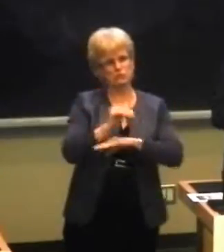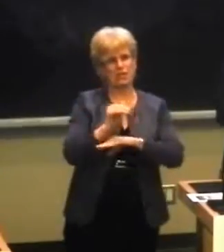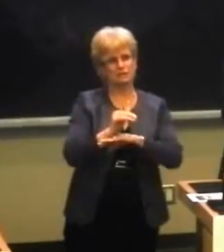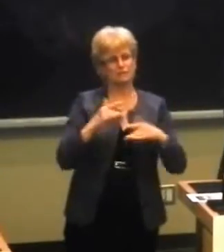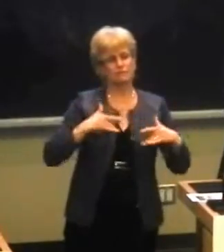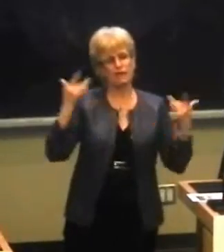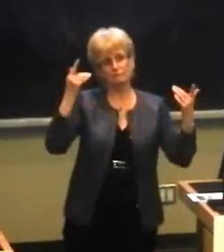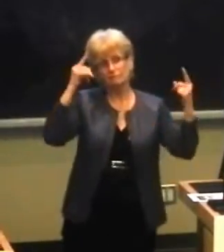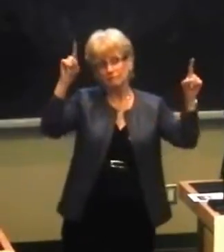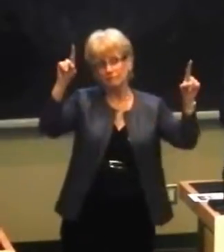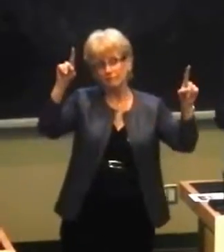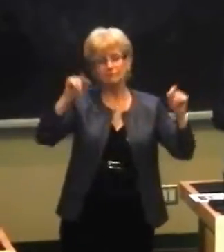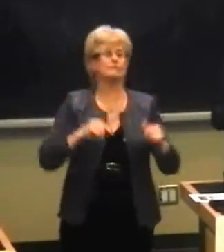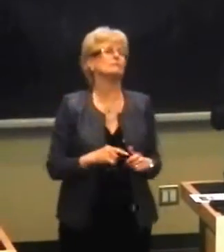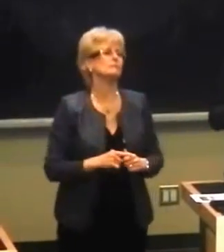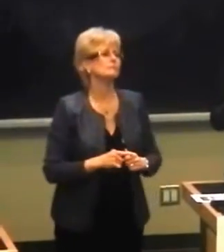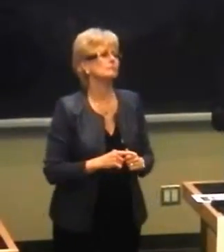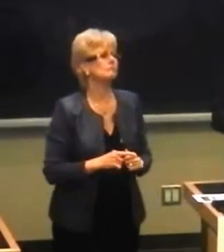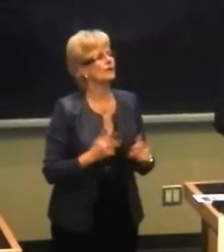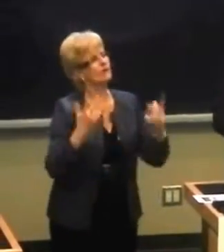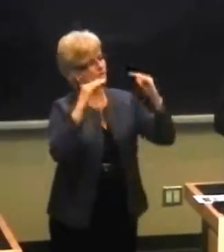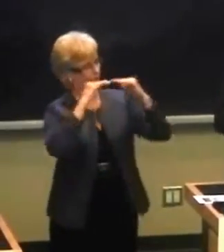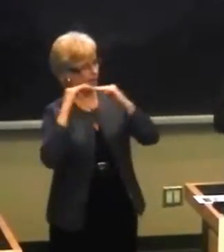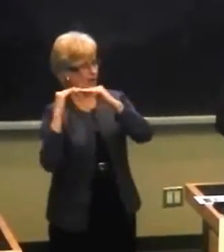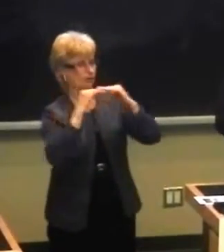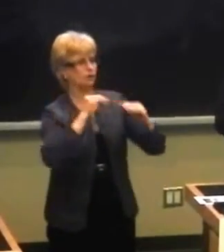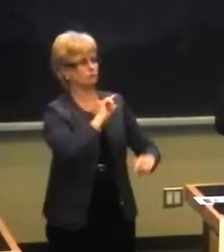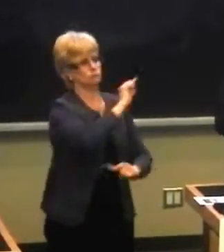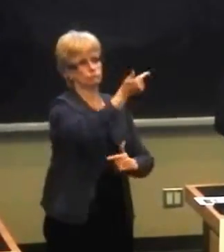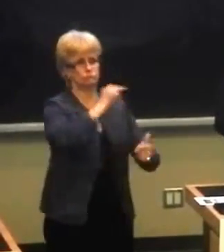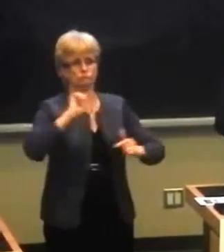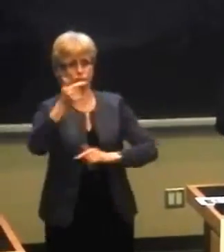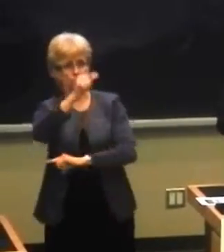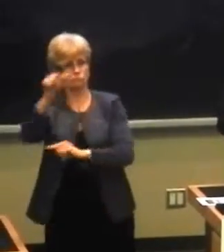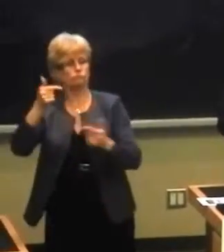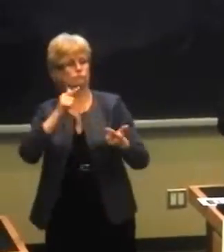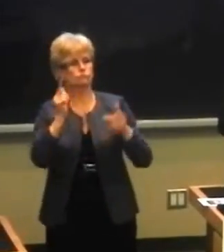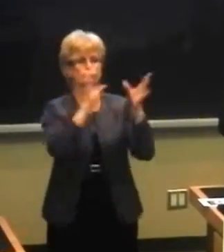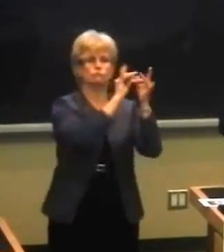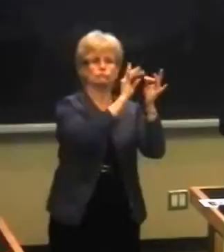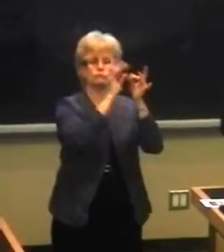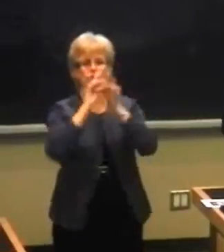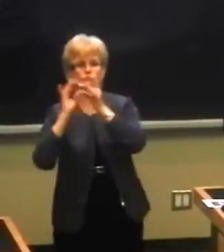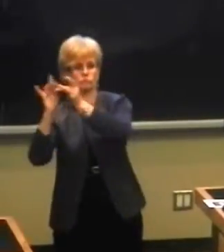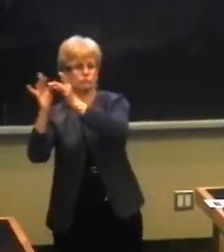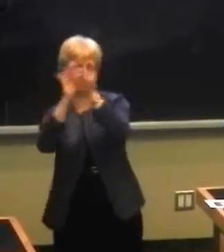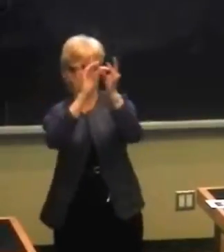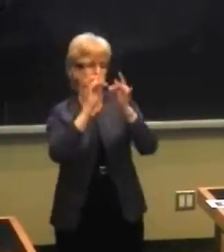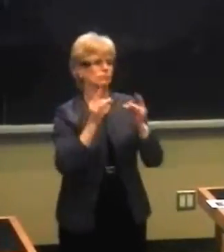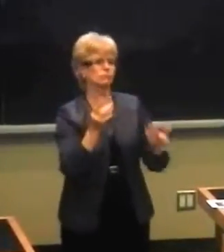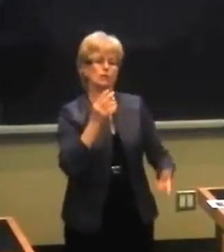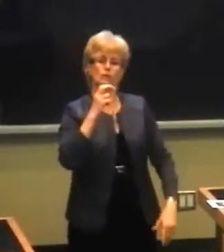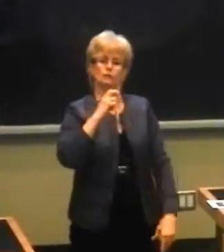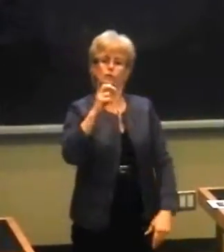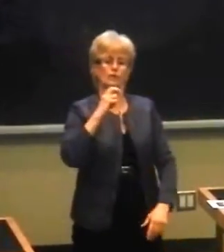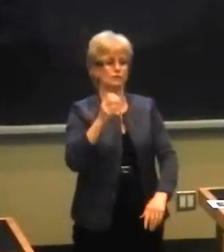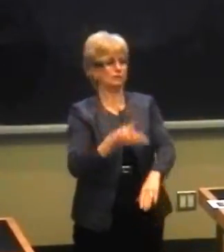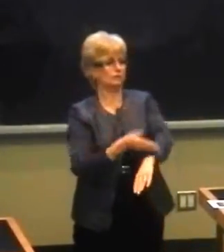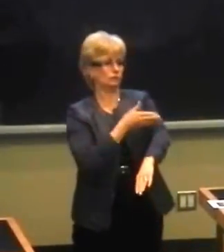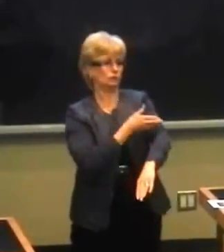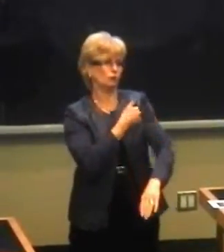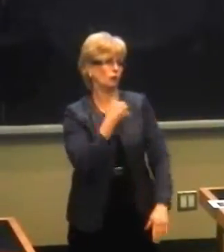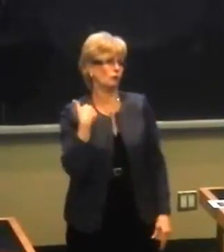successfully and fairly, giving everybody a chance to offer insights into how we can make transit in Toronto